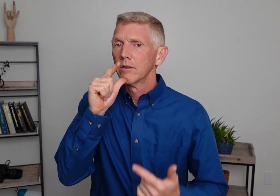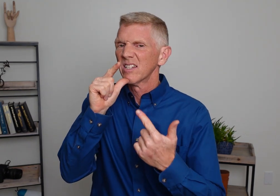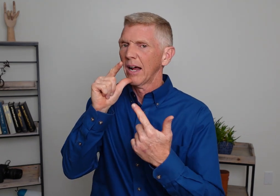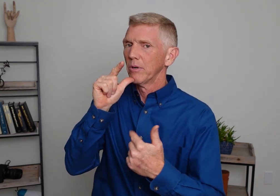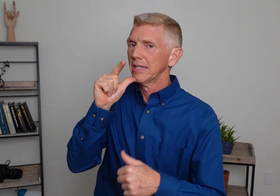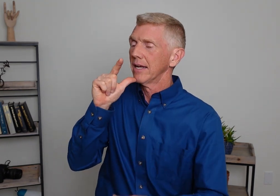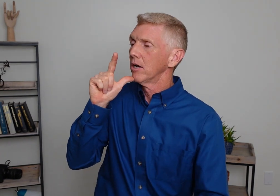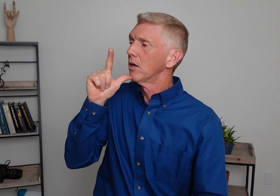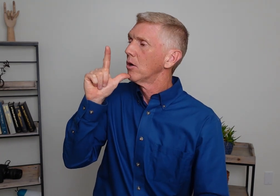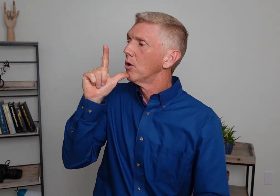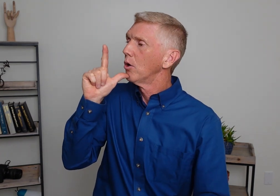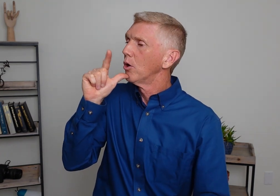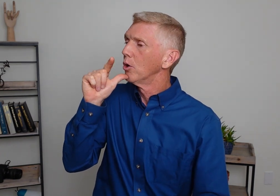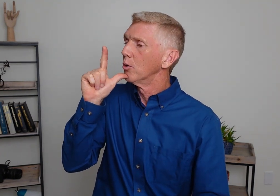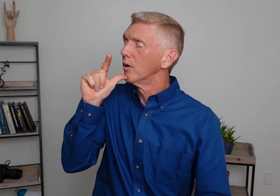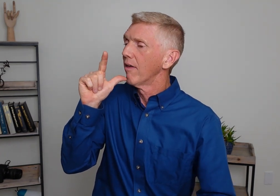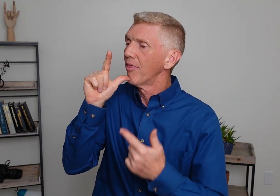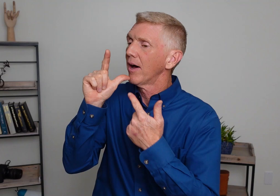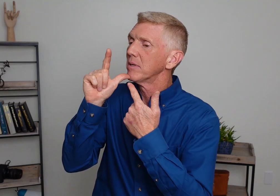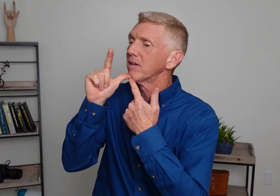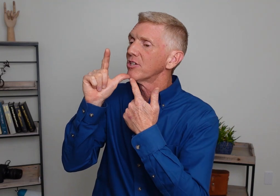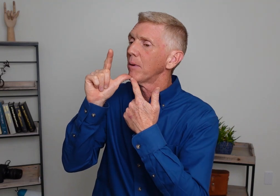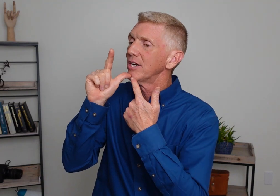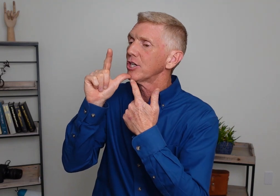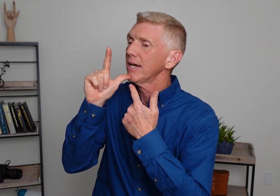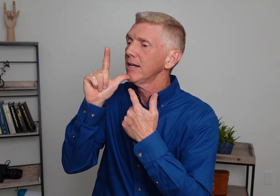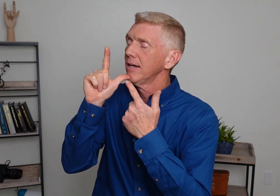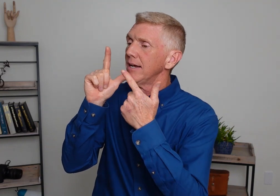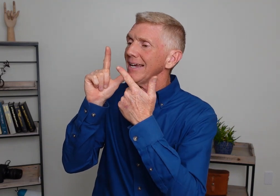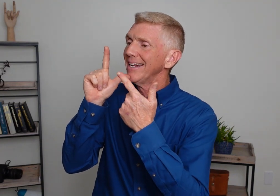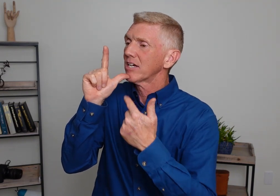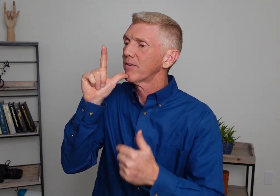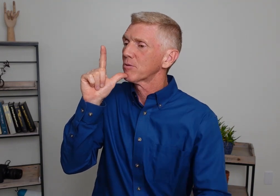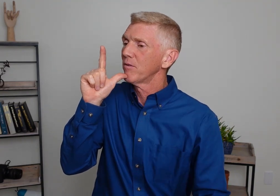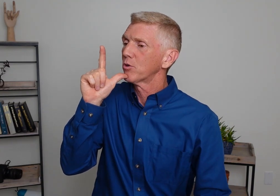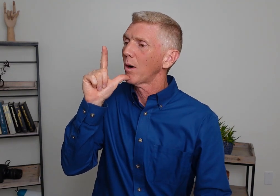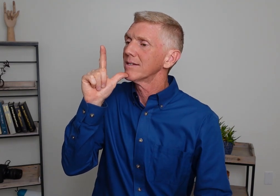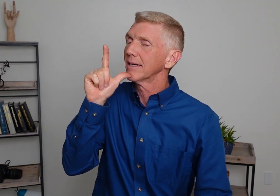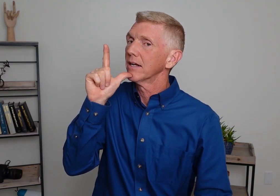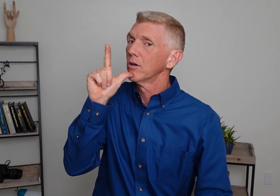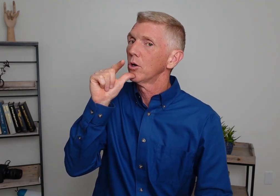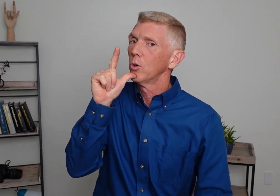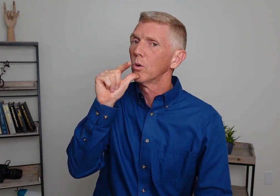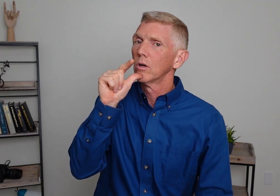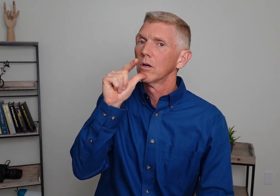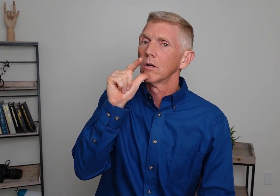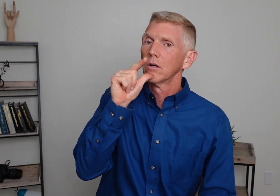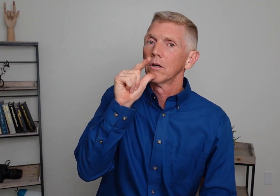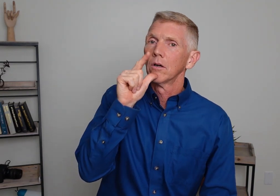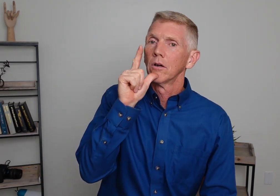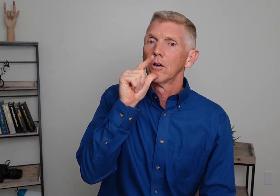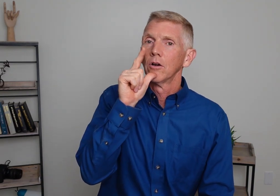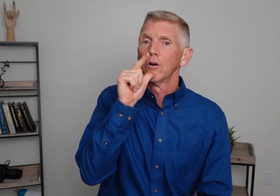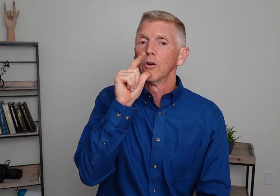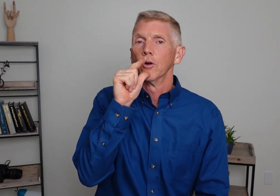Sideways again. Who. That thumb is touching my chin. Index finger is moving twice again. Who. Who.